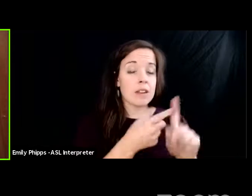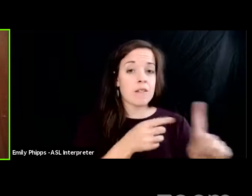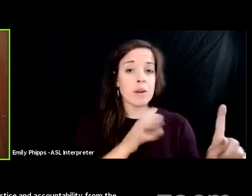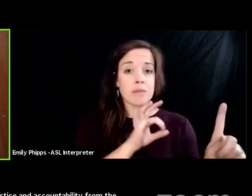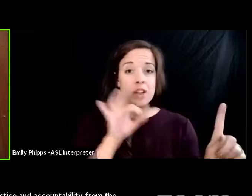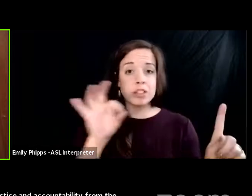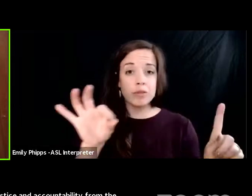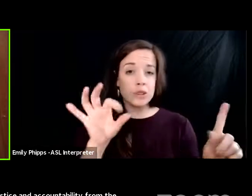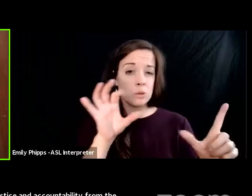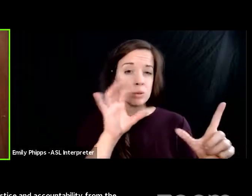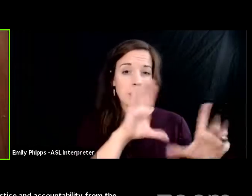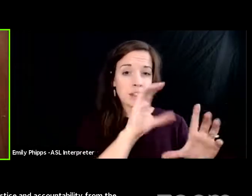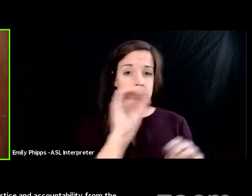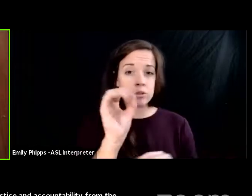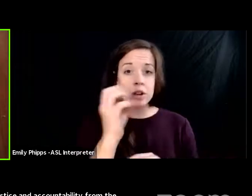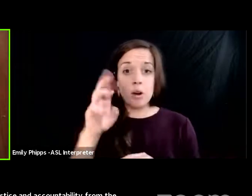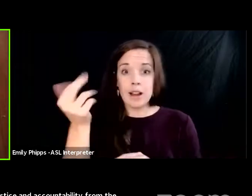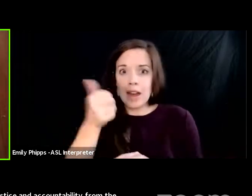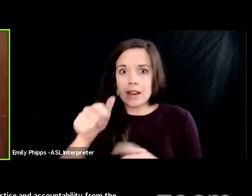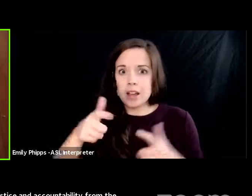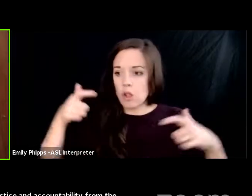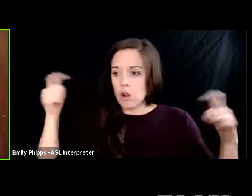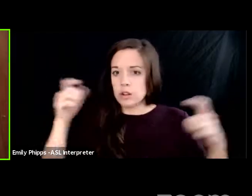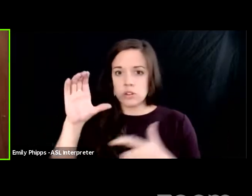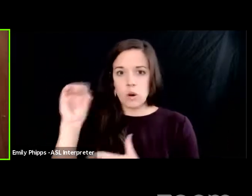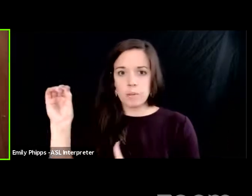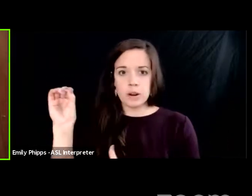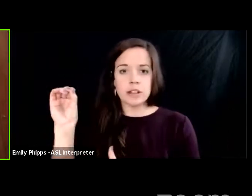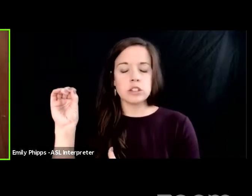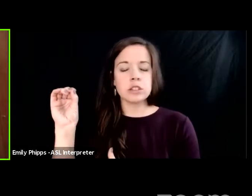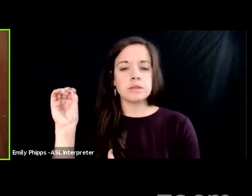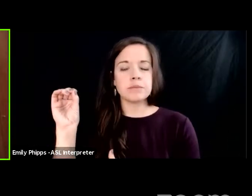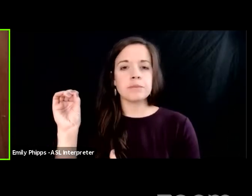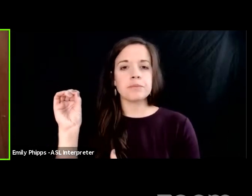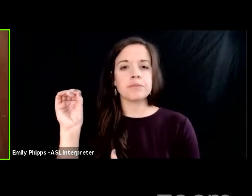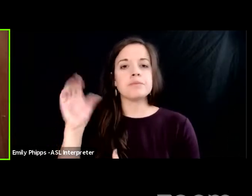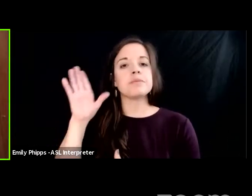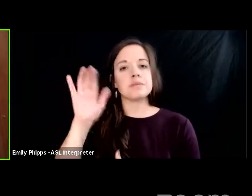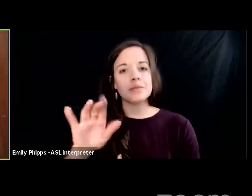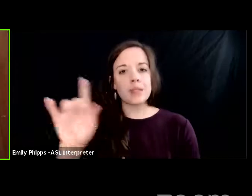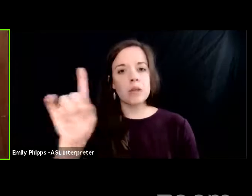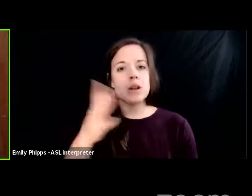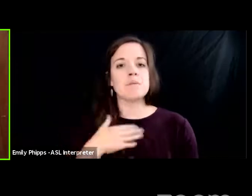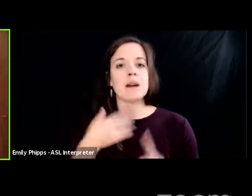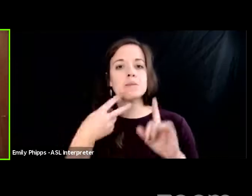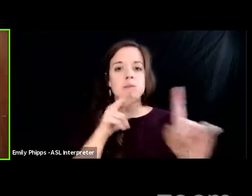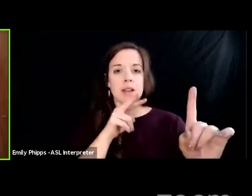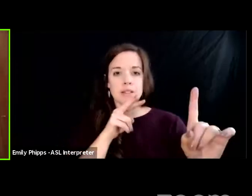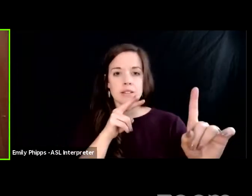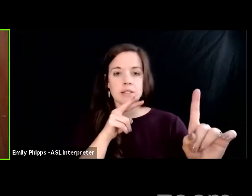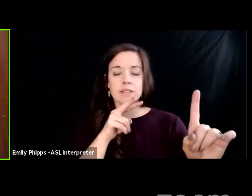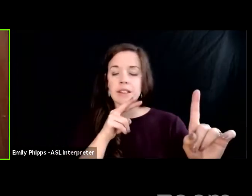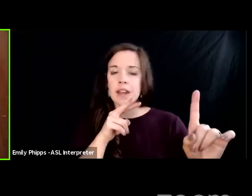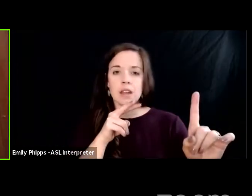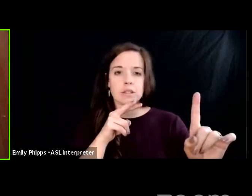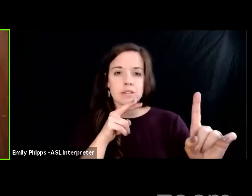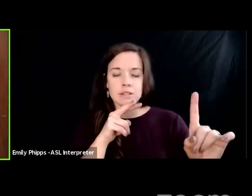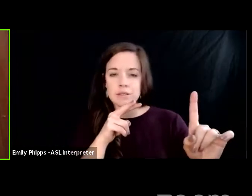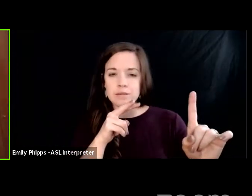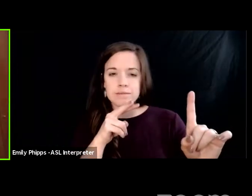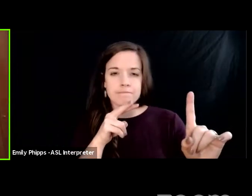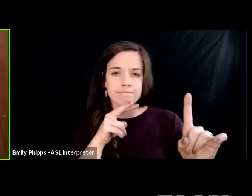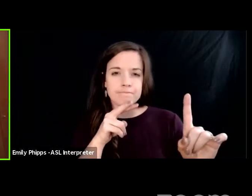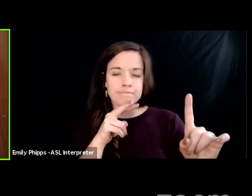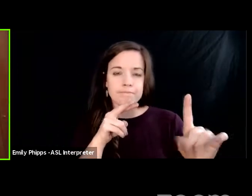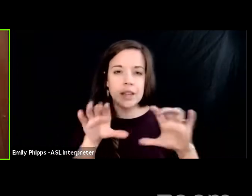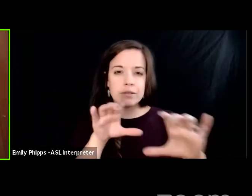any large corporation in the united states and that's where in my perspective they have overplayed their hand and now